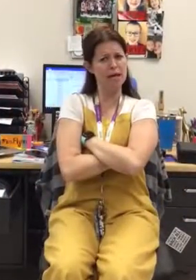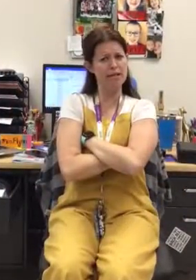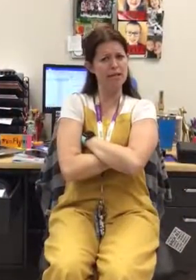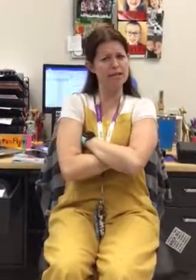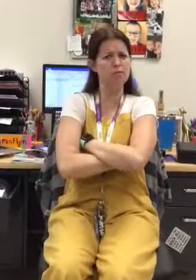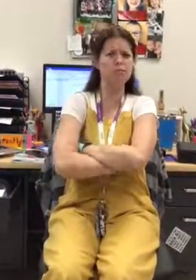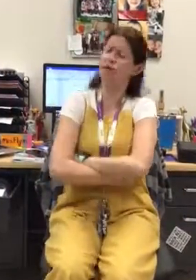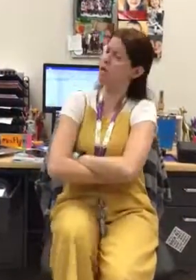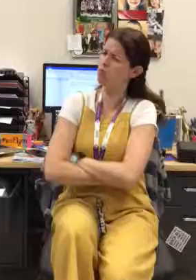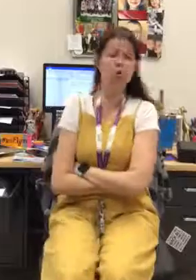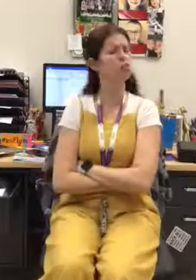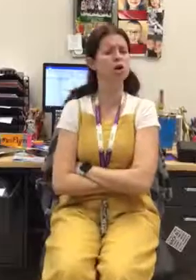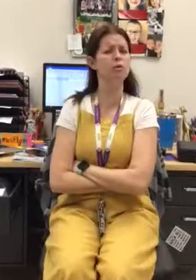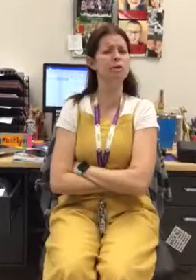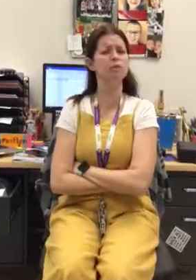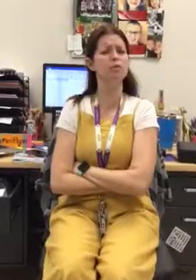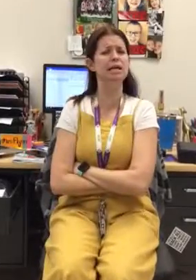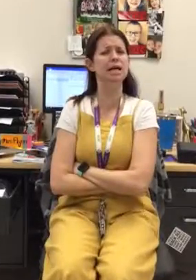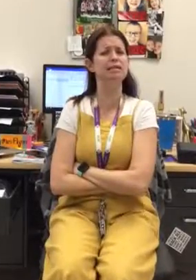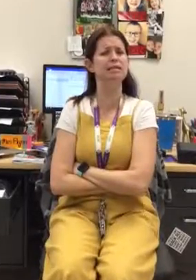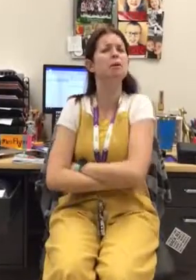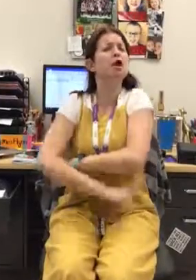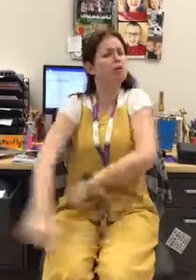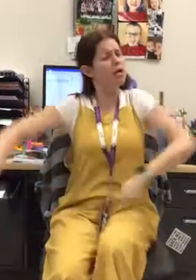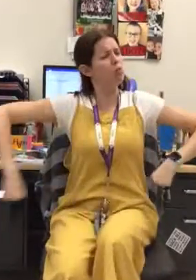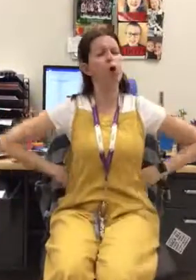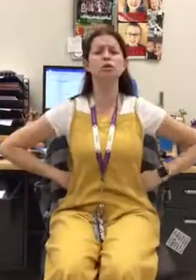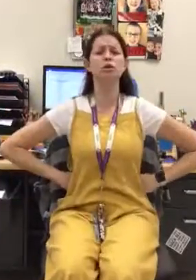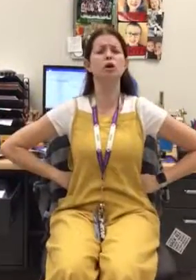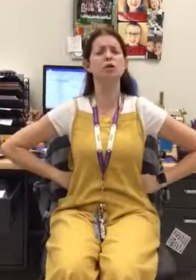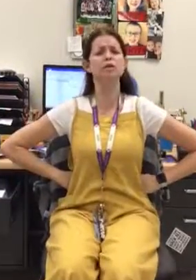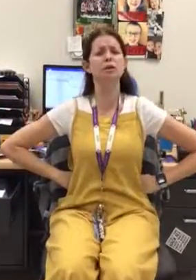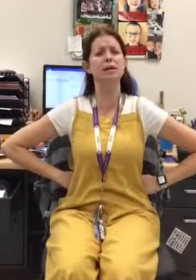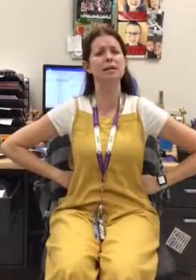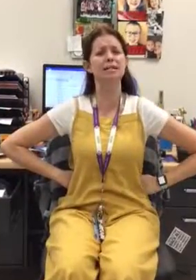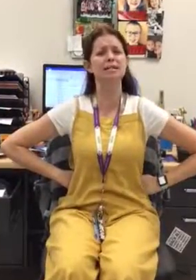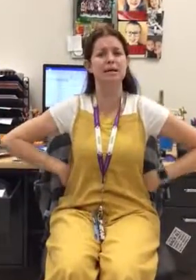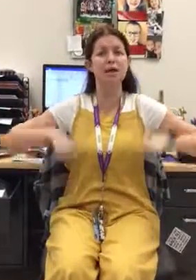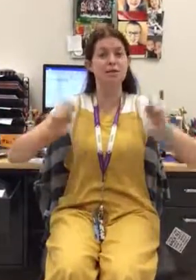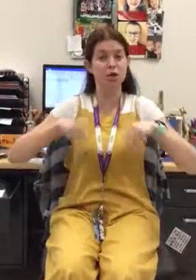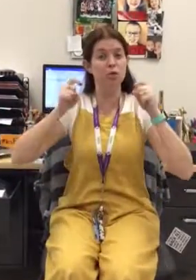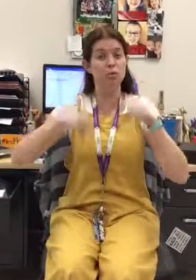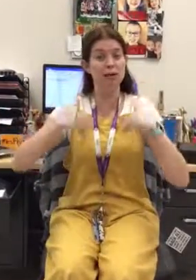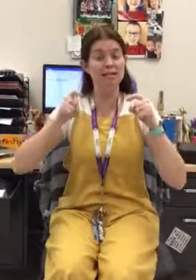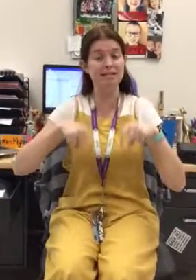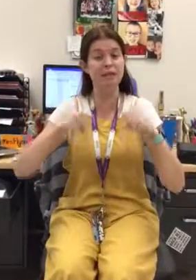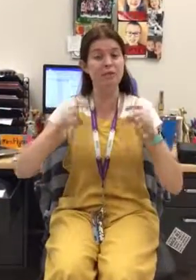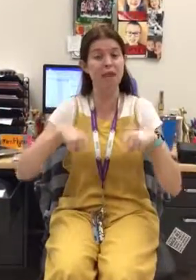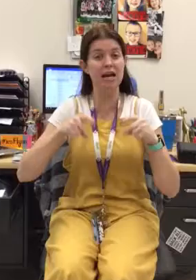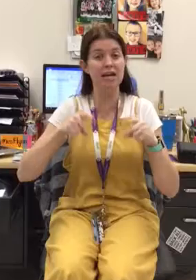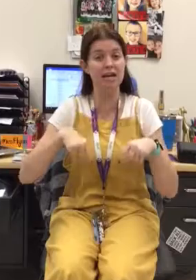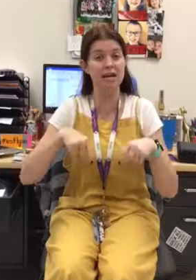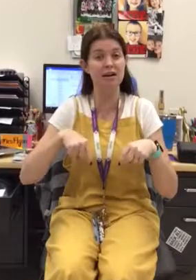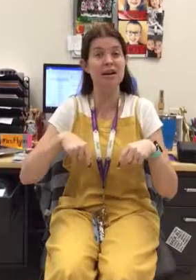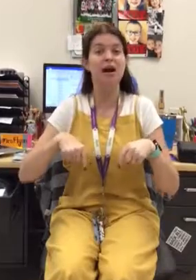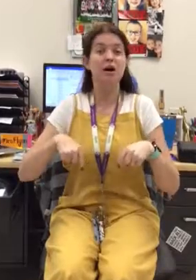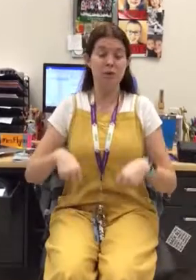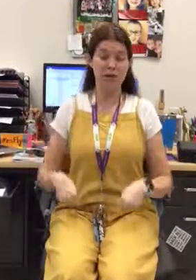get some. We won't go until we get some. We won't go until we get some. So bring some right here. We